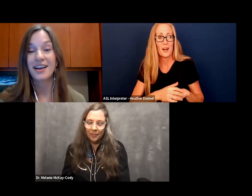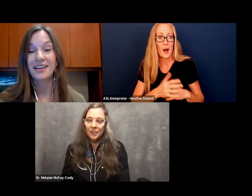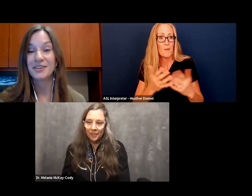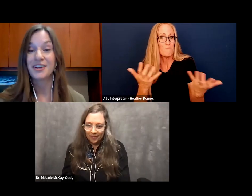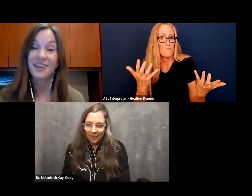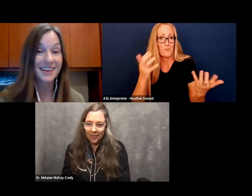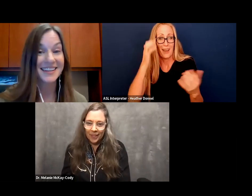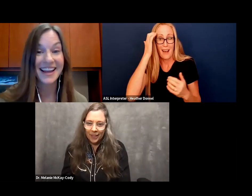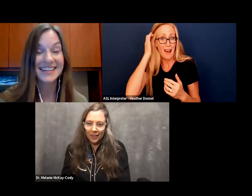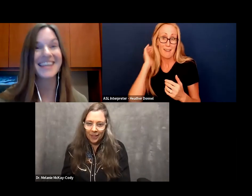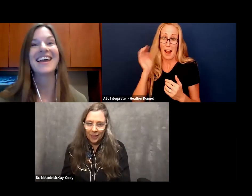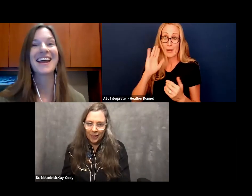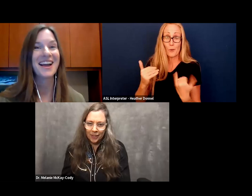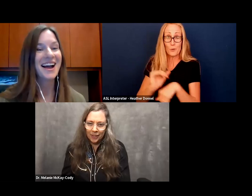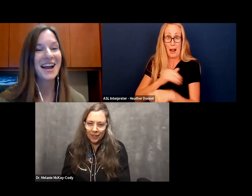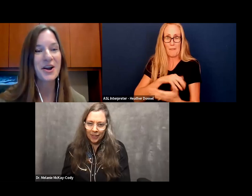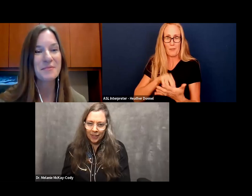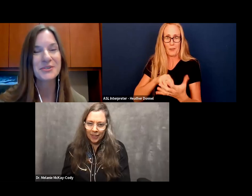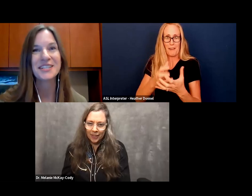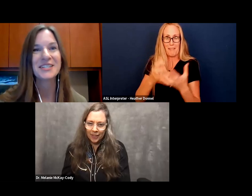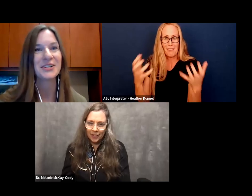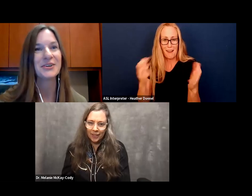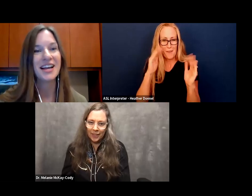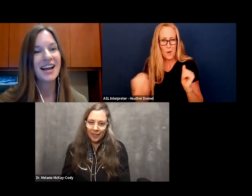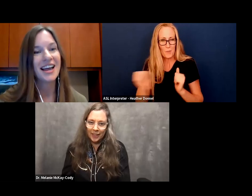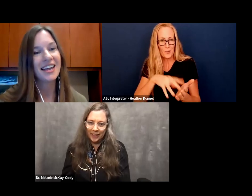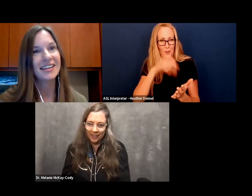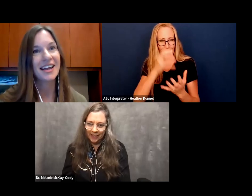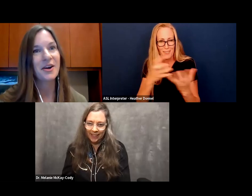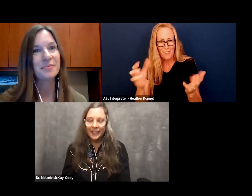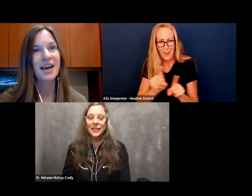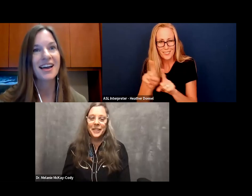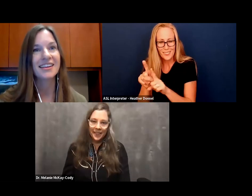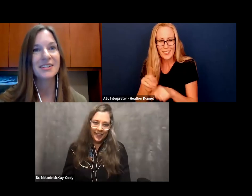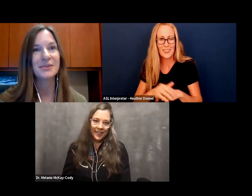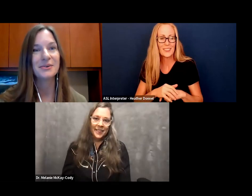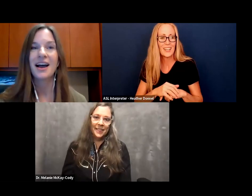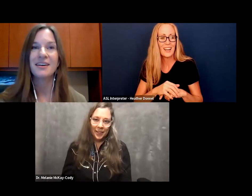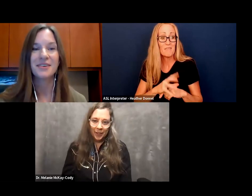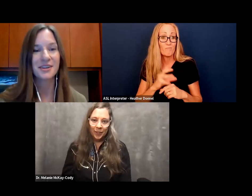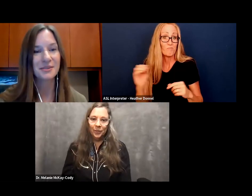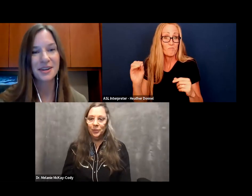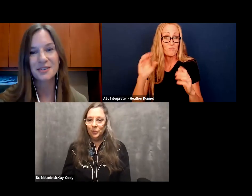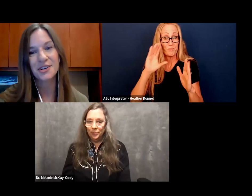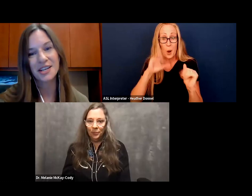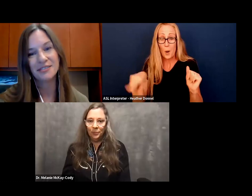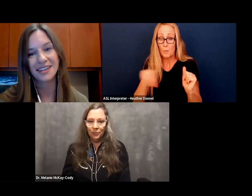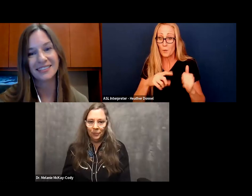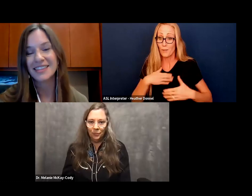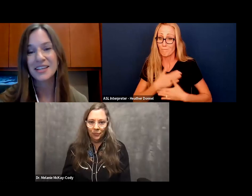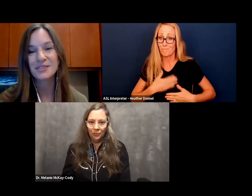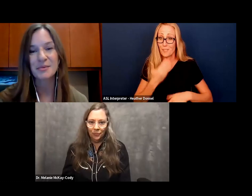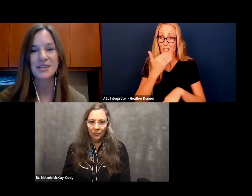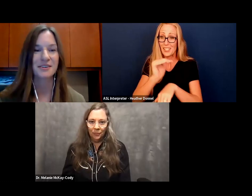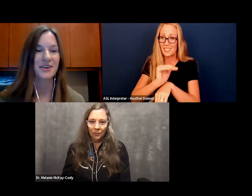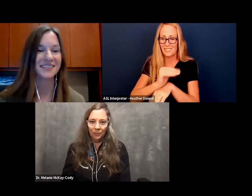know I learned a lot tonight and I hope you did, too. And I hope that you have a good rest of your evening.